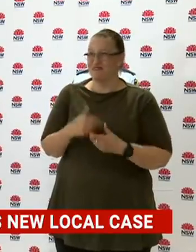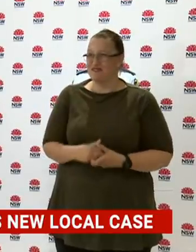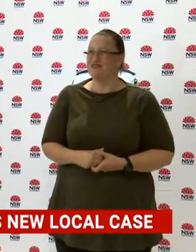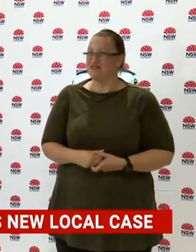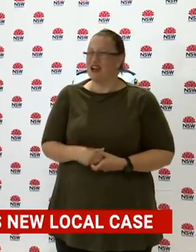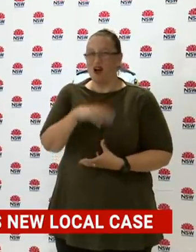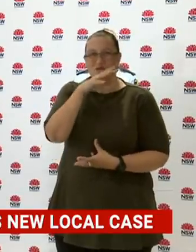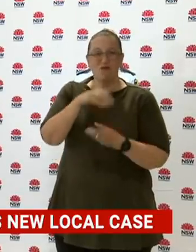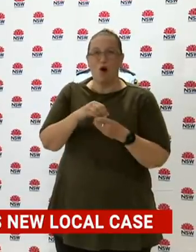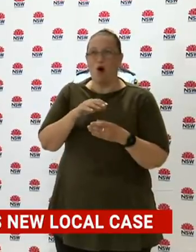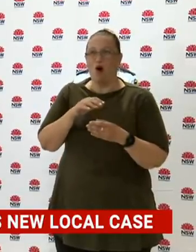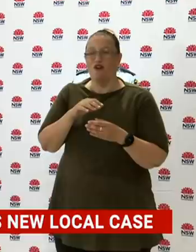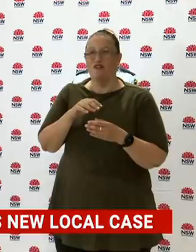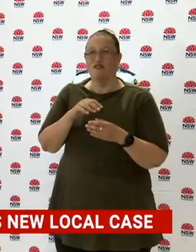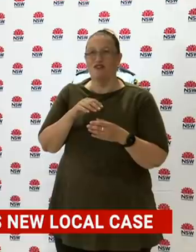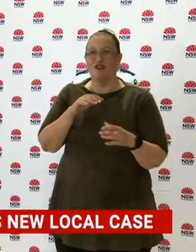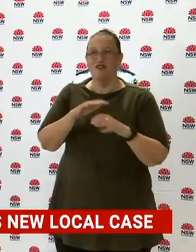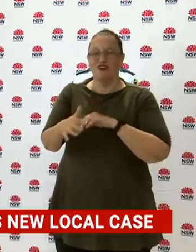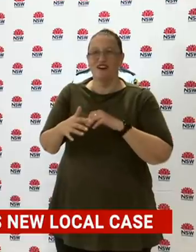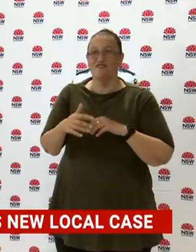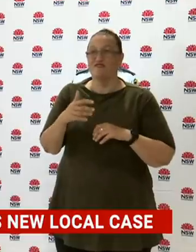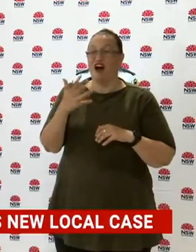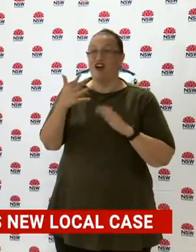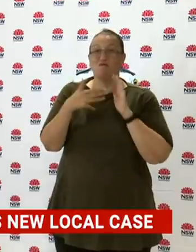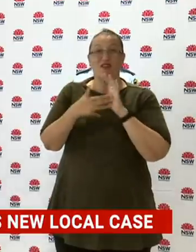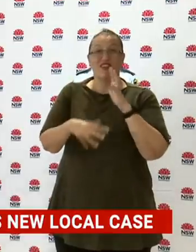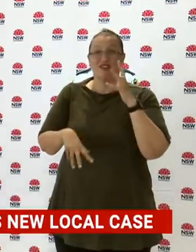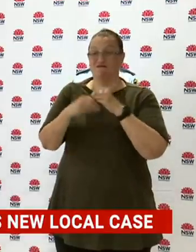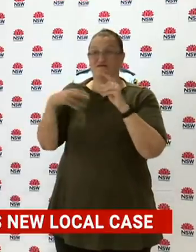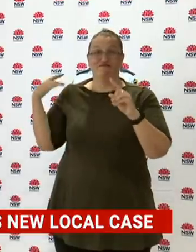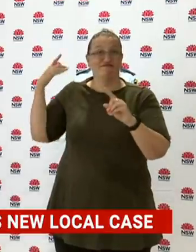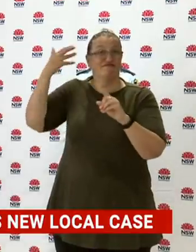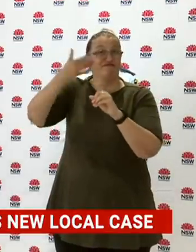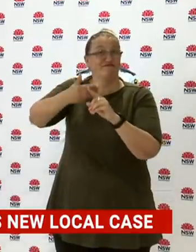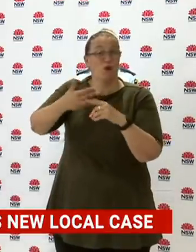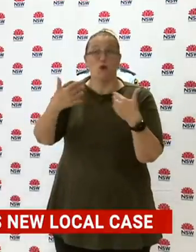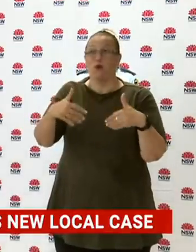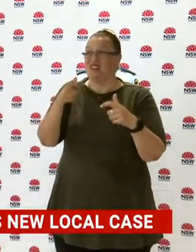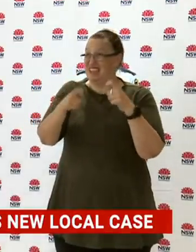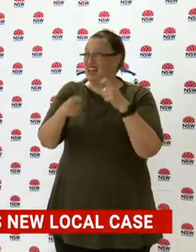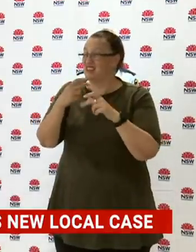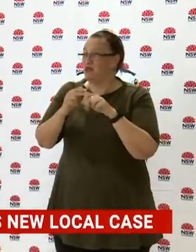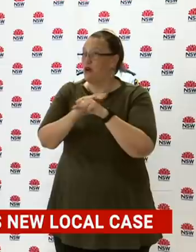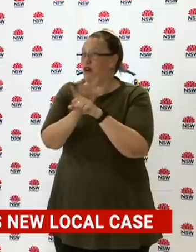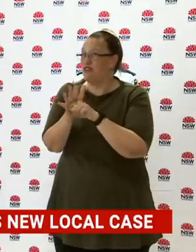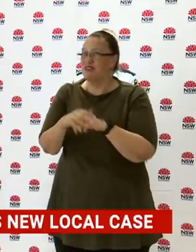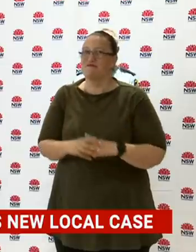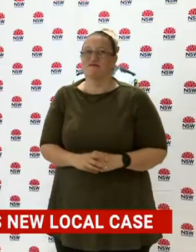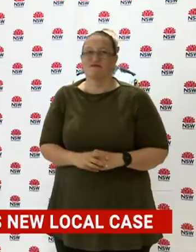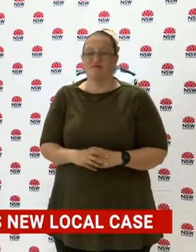,413 tests taken in New South Wales. And again, up to 8 p.m. night, there had been zero